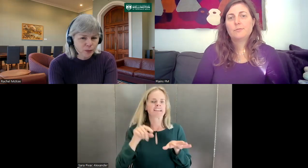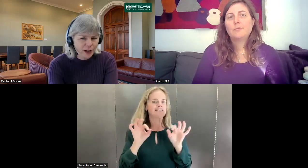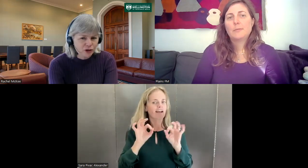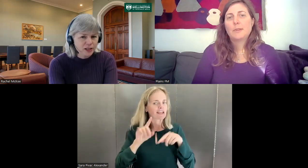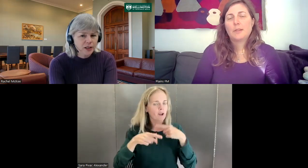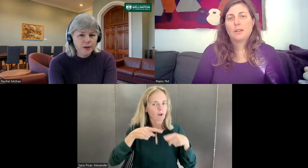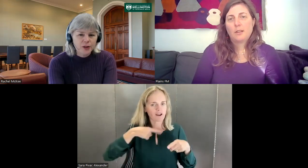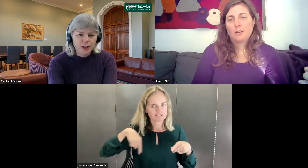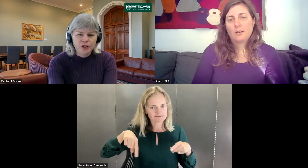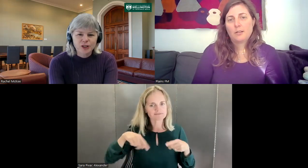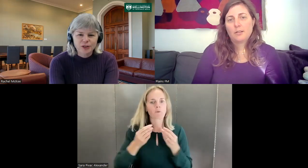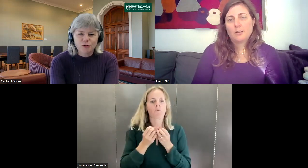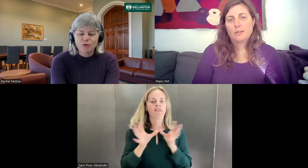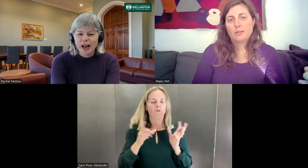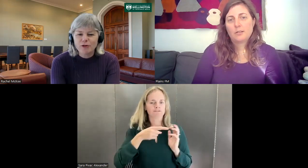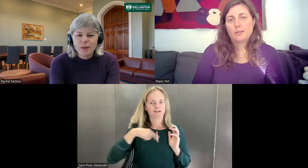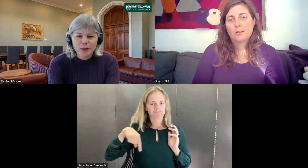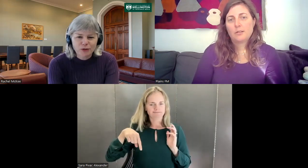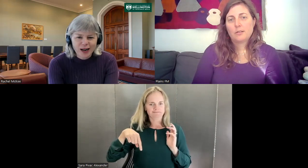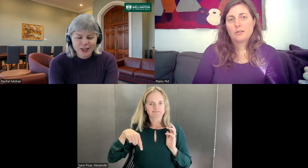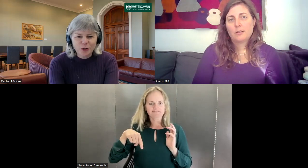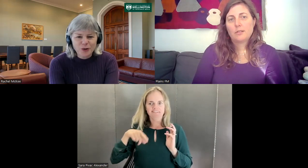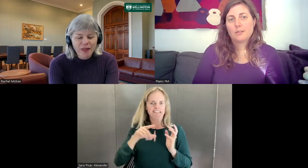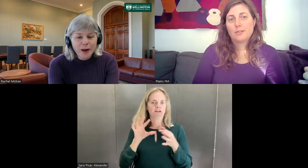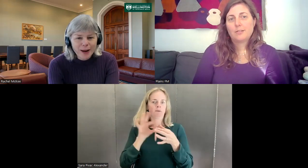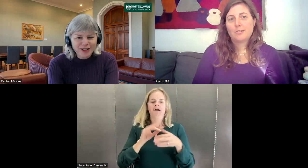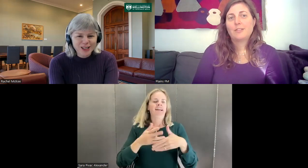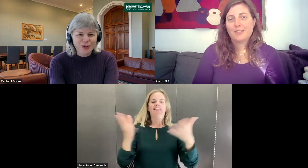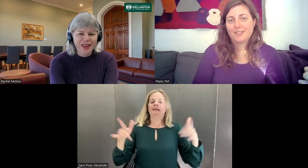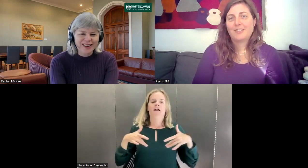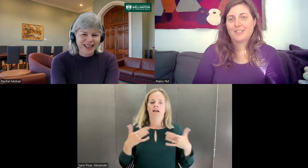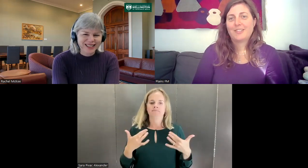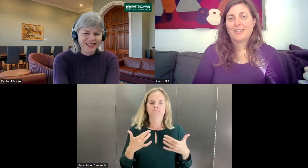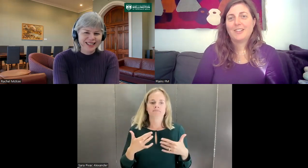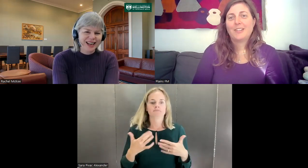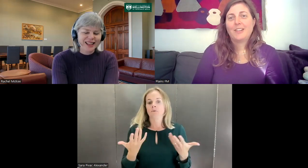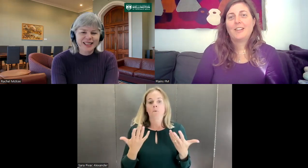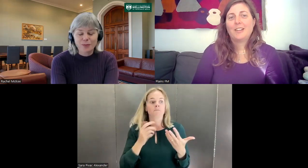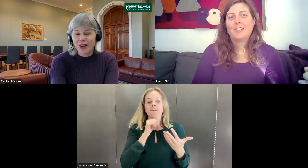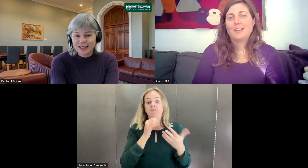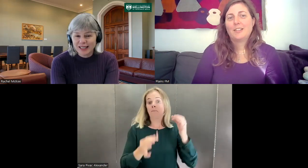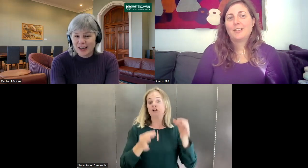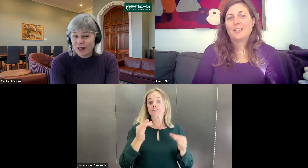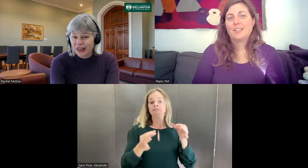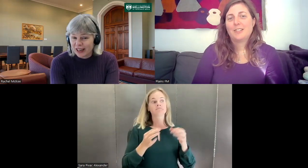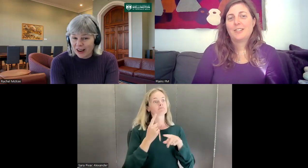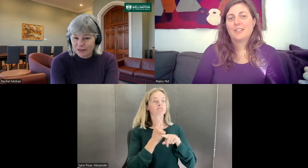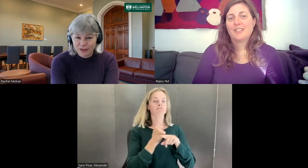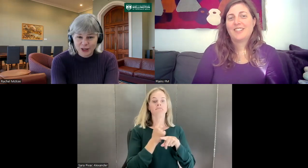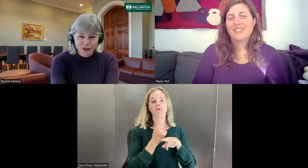boundaries. And remember the phrase, know, nothing about us without us. I think that applies to everything in life, you